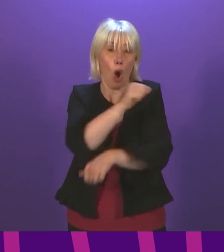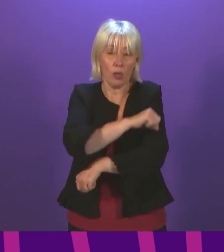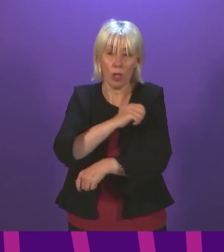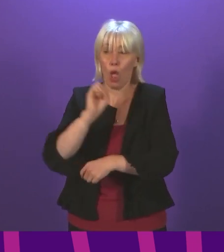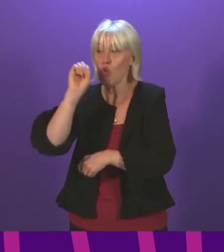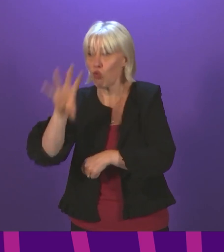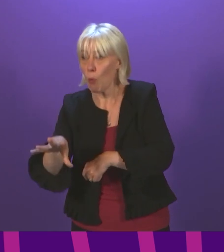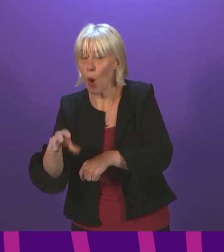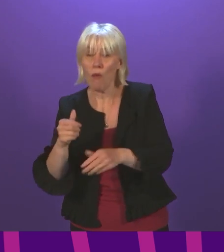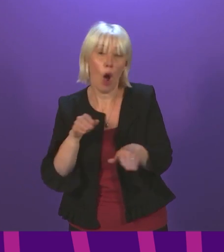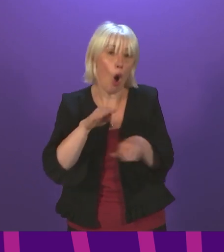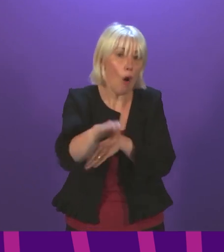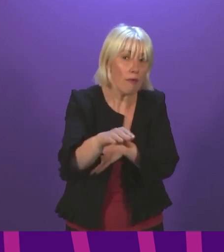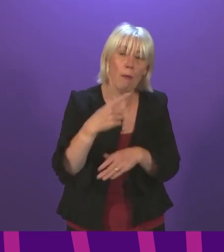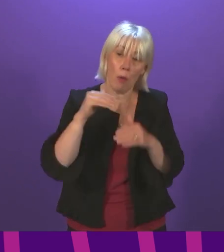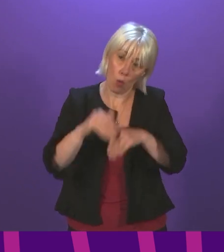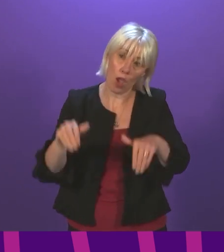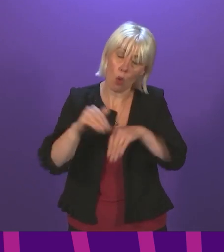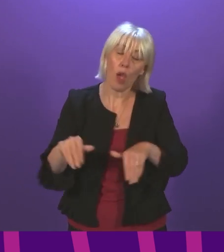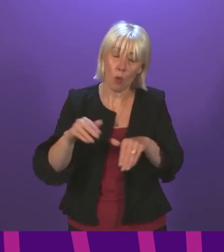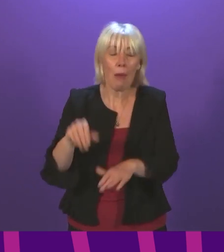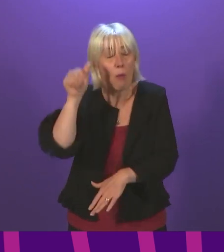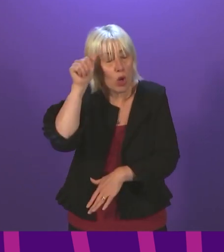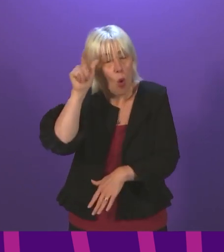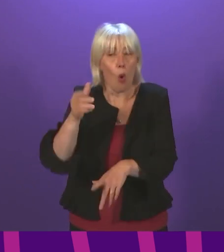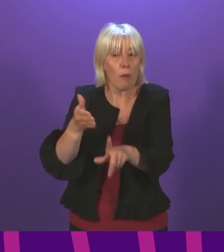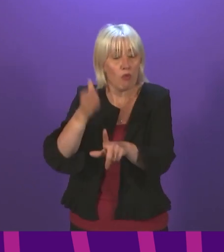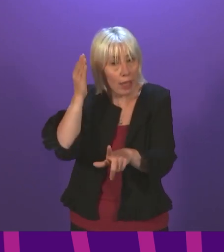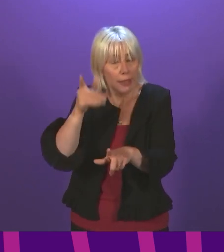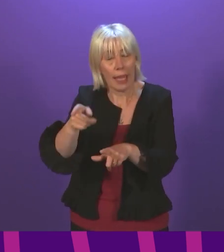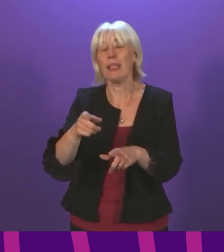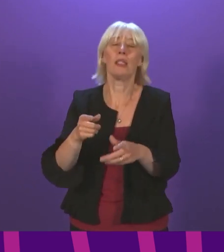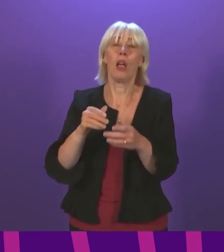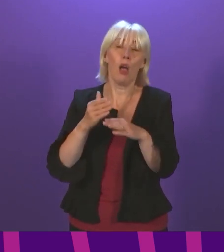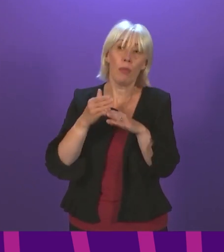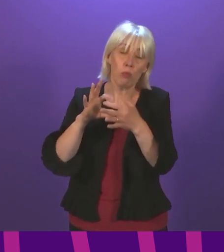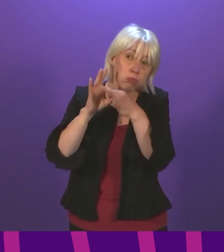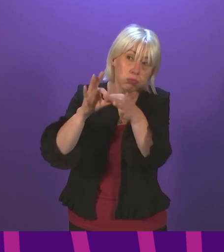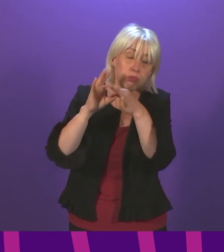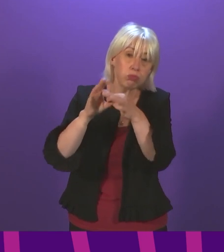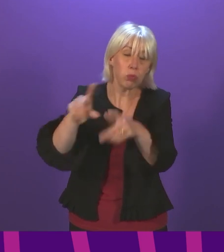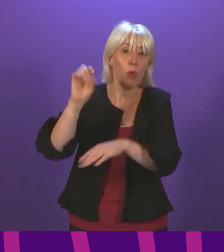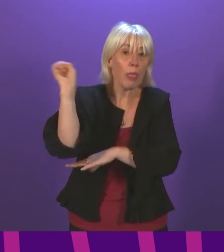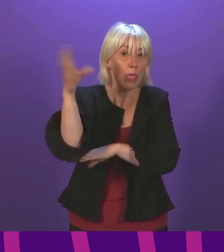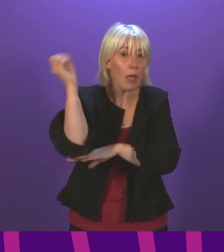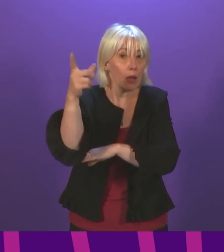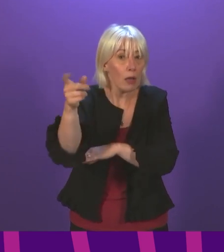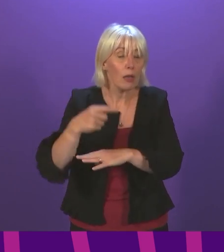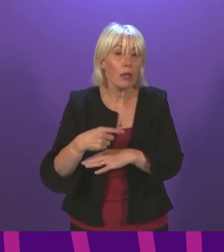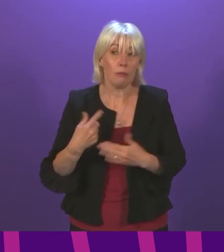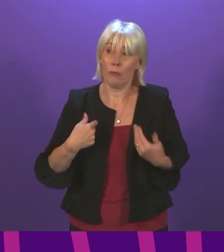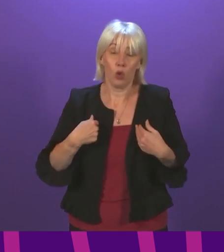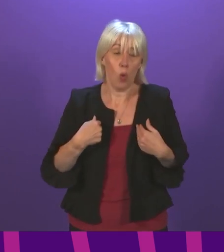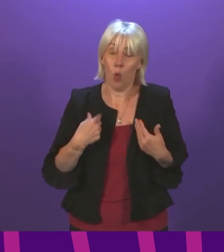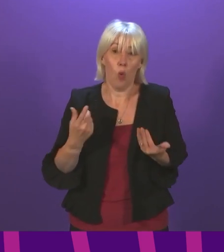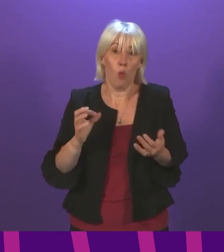resources. So I recognise all of this, and we are working hard with the ambulance service to address that. So nothing I have said or